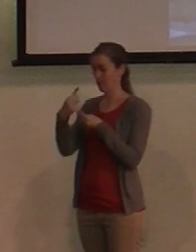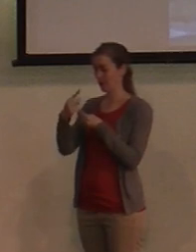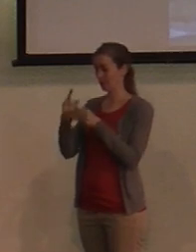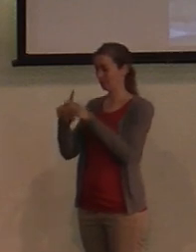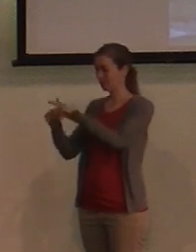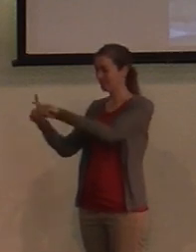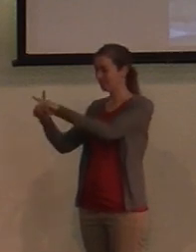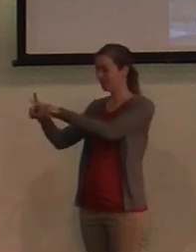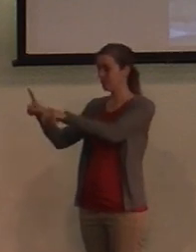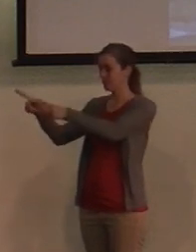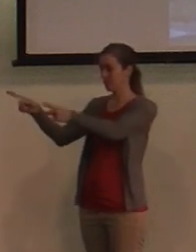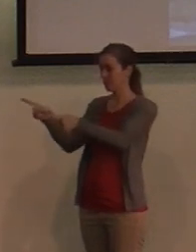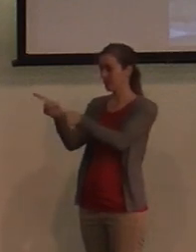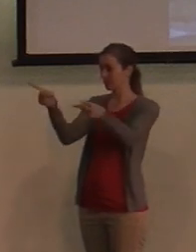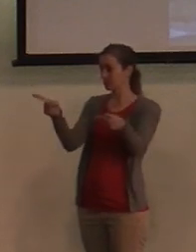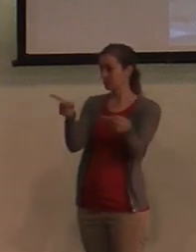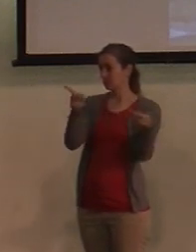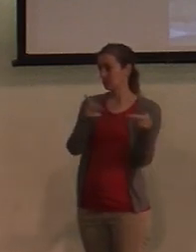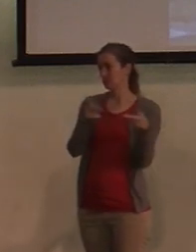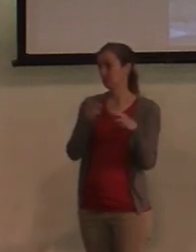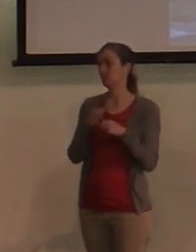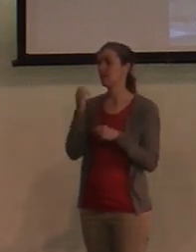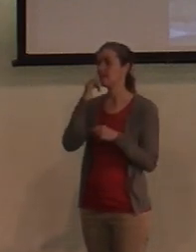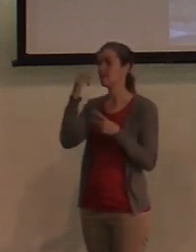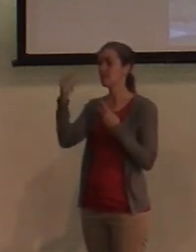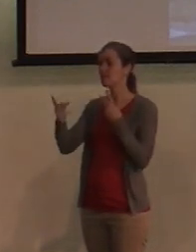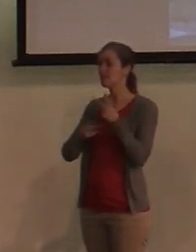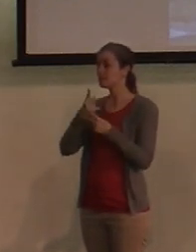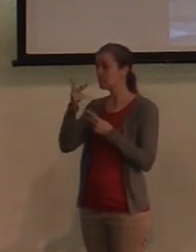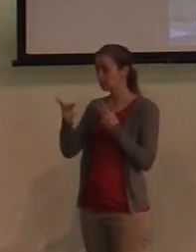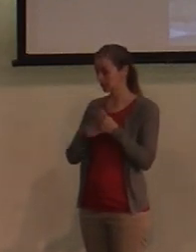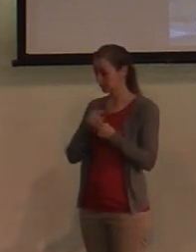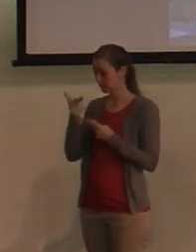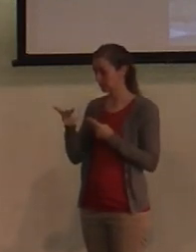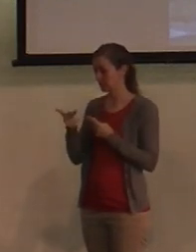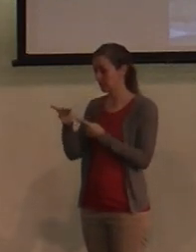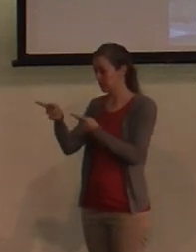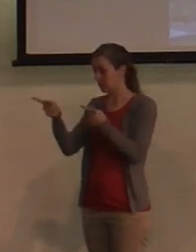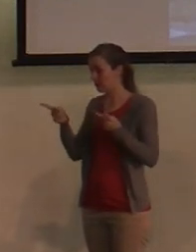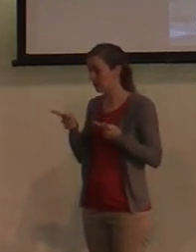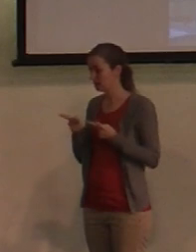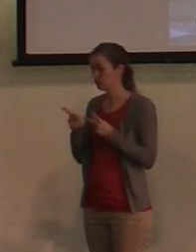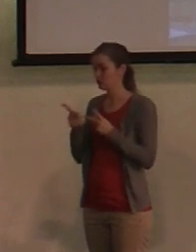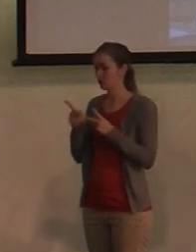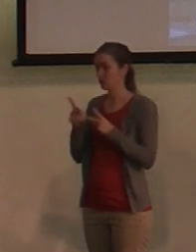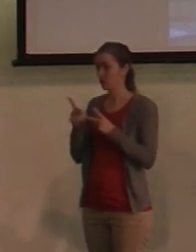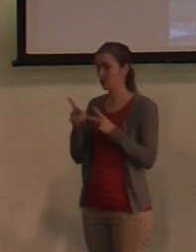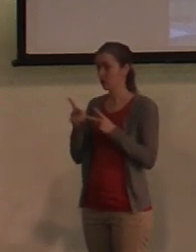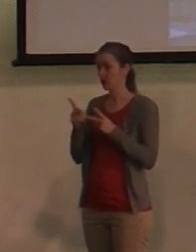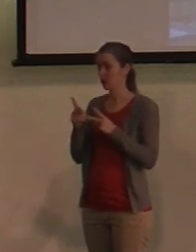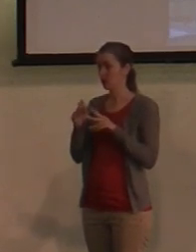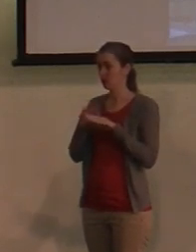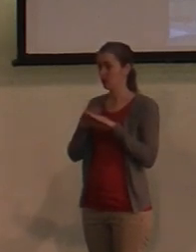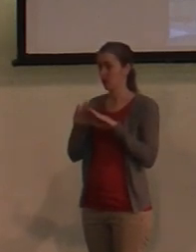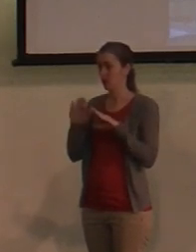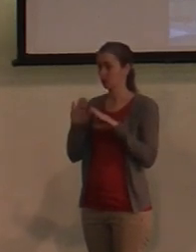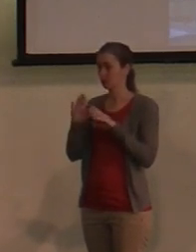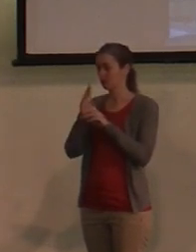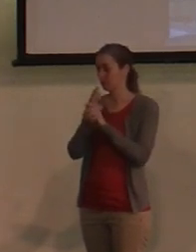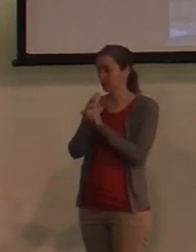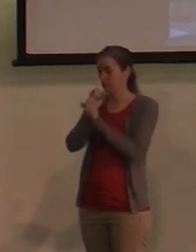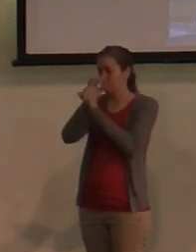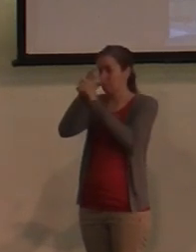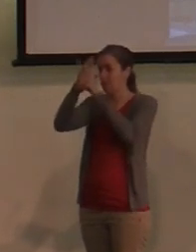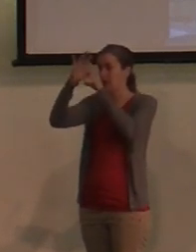sites that we went to is, if you're visiting a site, don't imagine, I'm looking exactly what